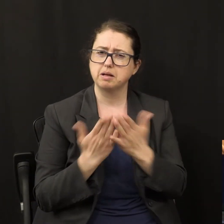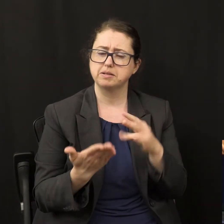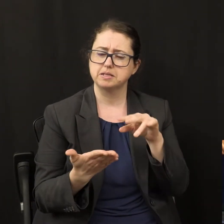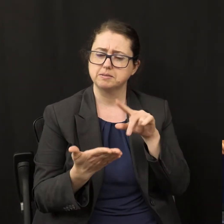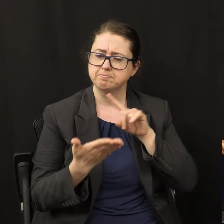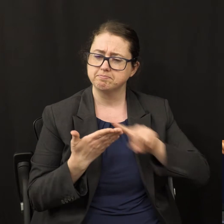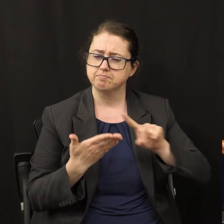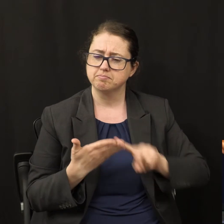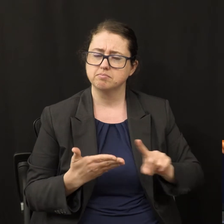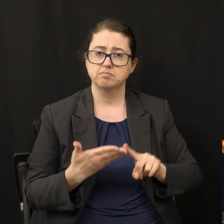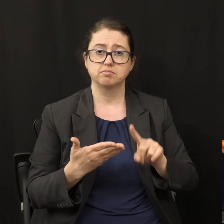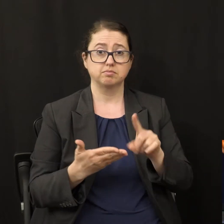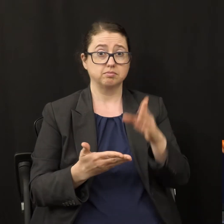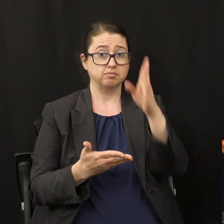are north and east.